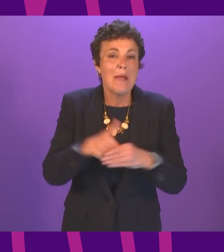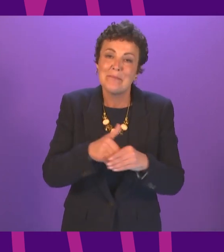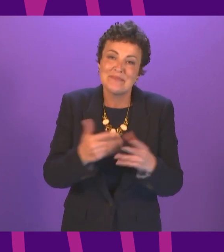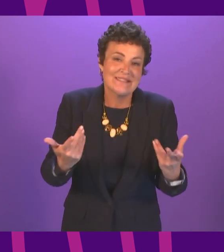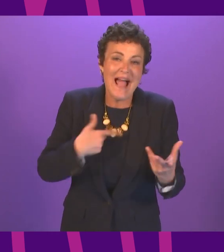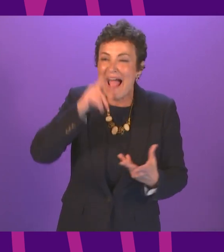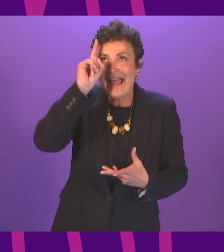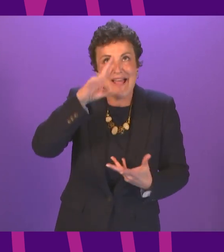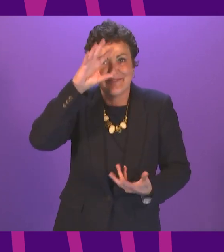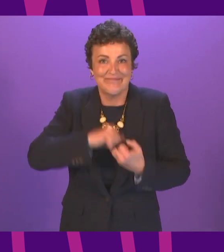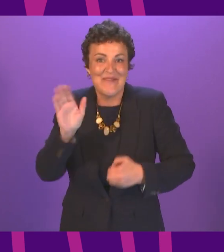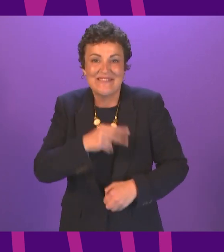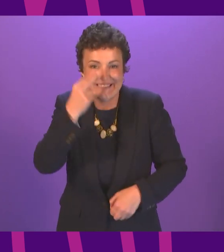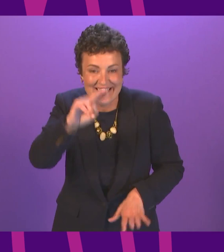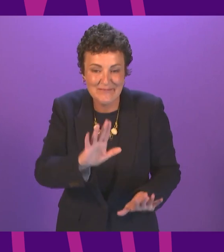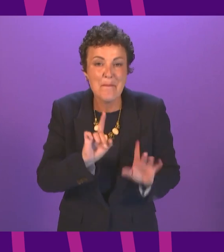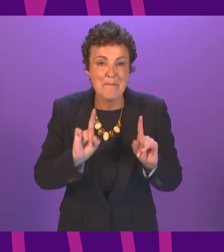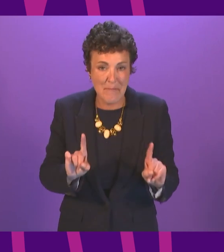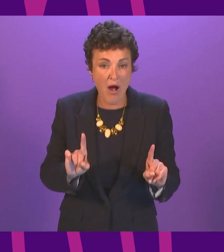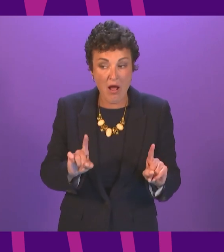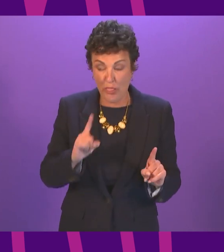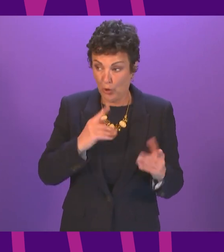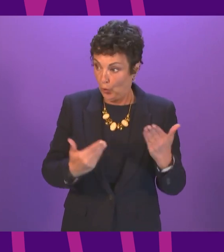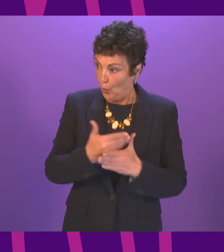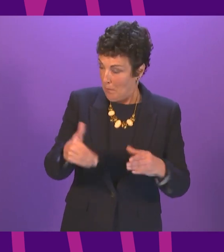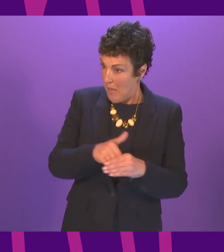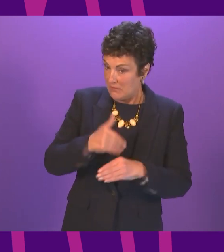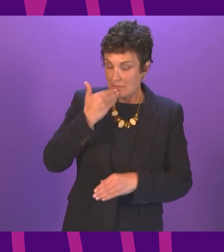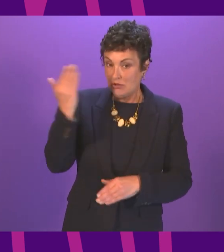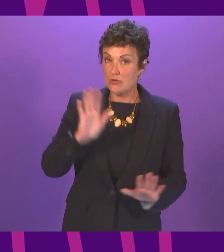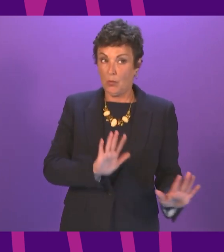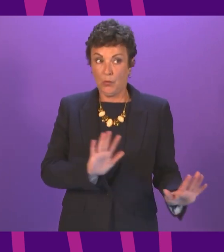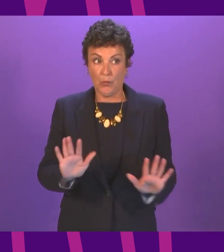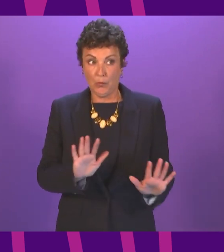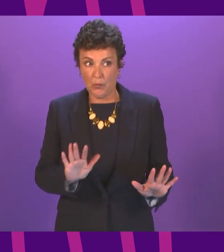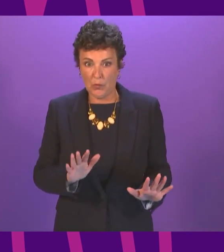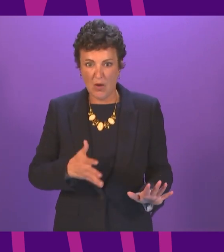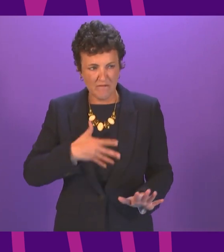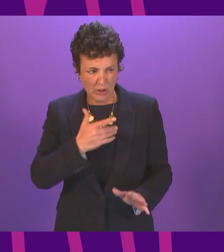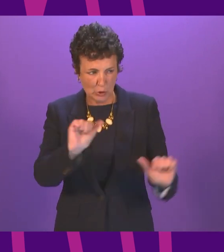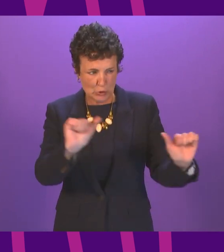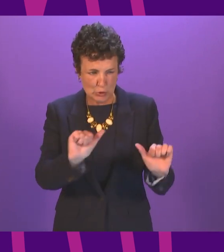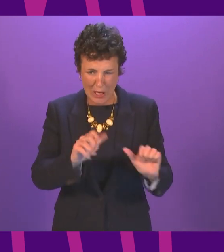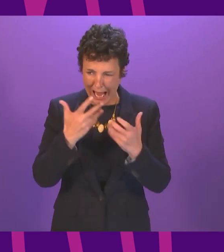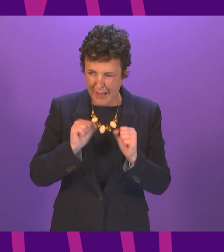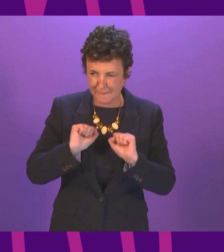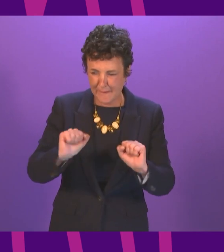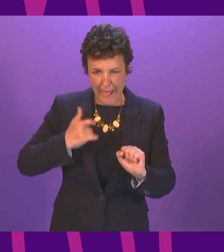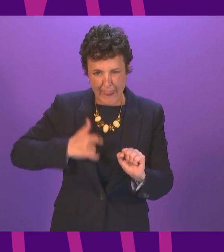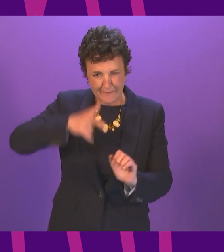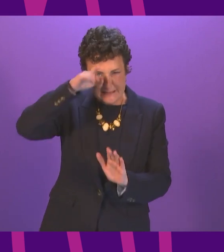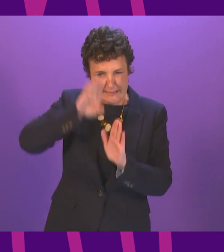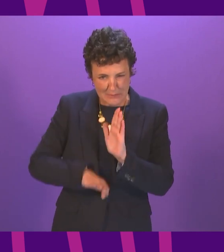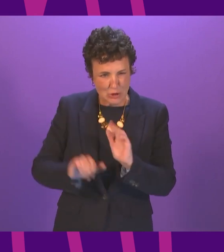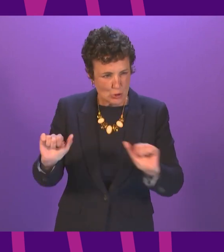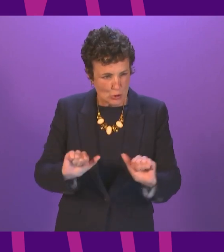mention everybody here but what I took out of all the speeches this afternoon is that there's an incredible level of lived experience there's a connection to